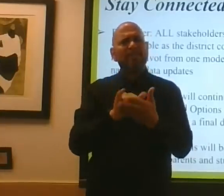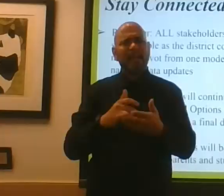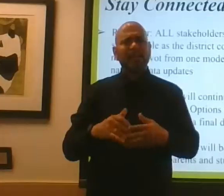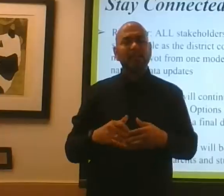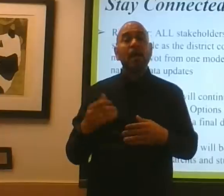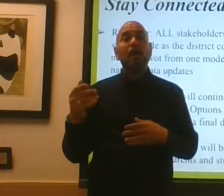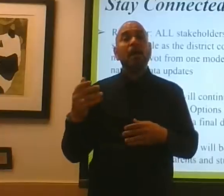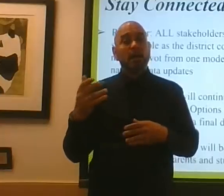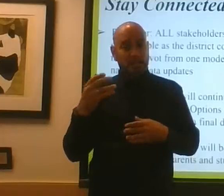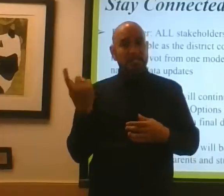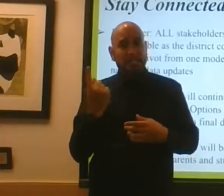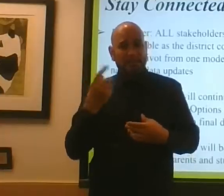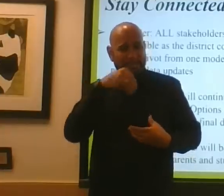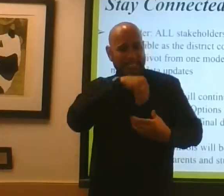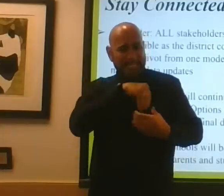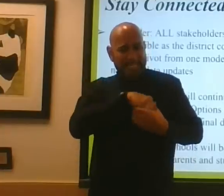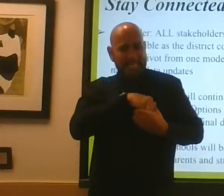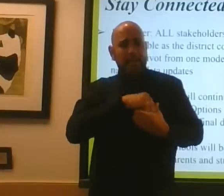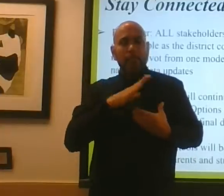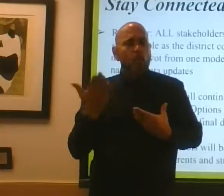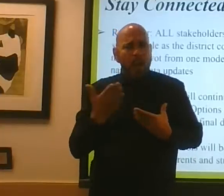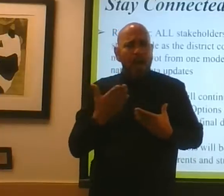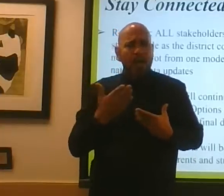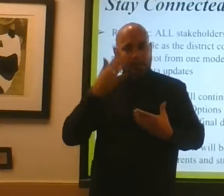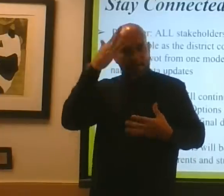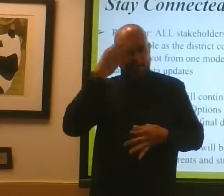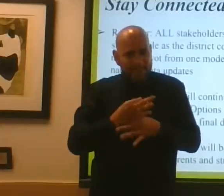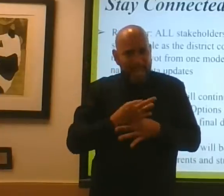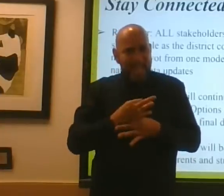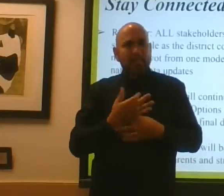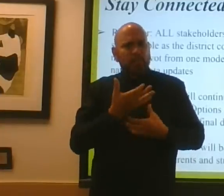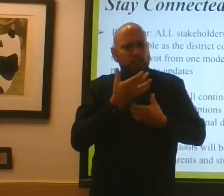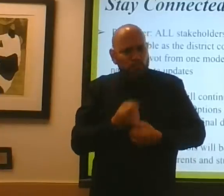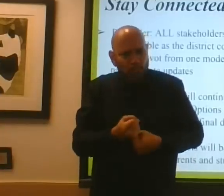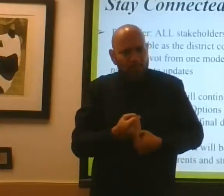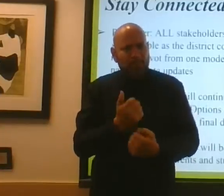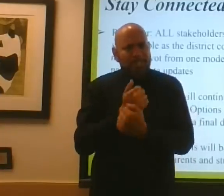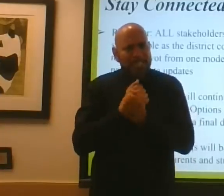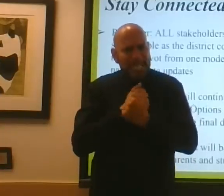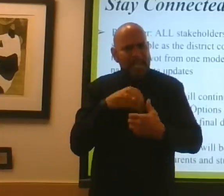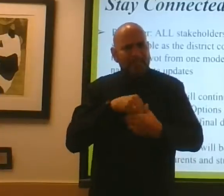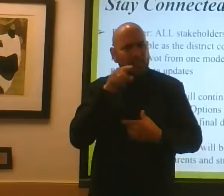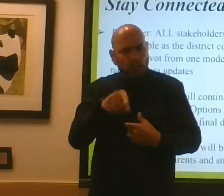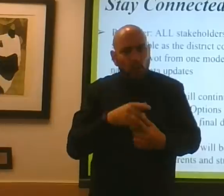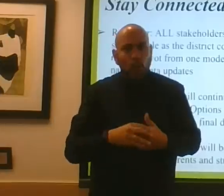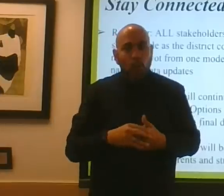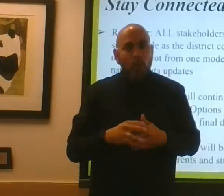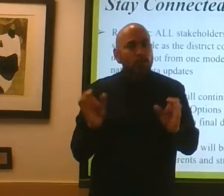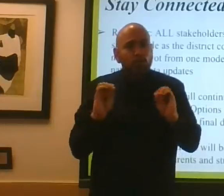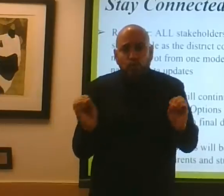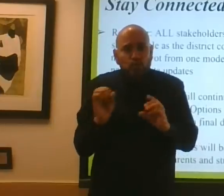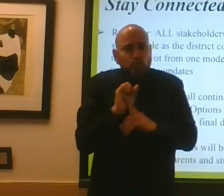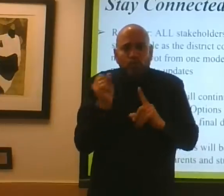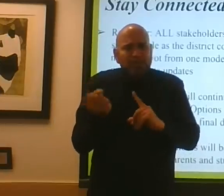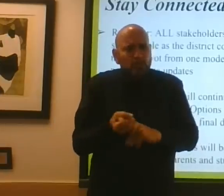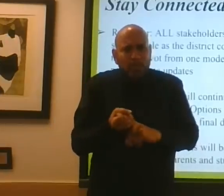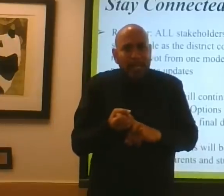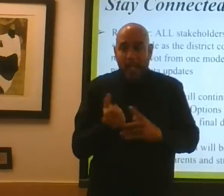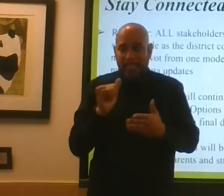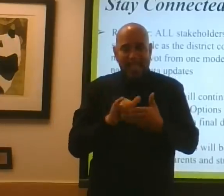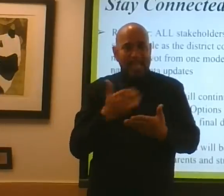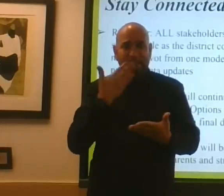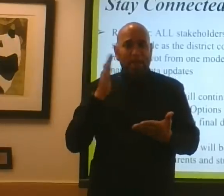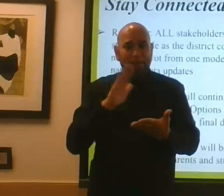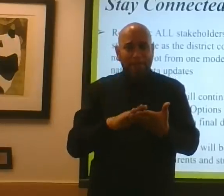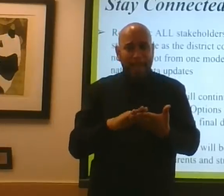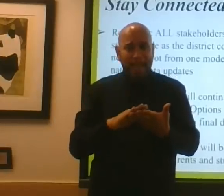deeper in you. Get some faith in you. Some trust and love in you. There's nothing, there's no situation that's so